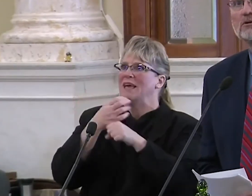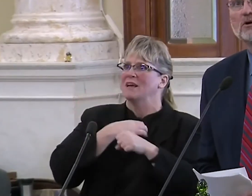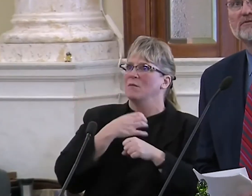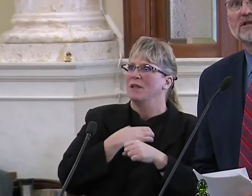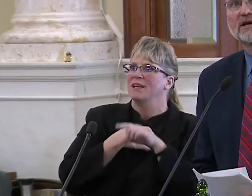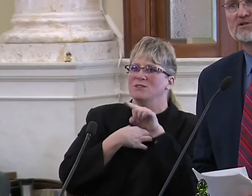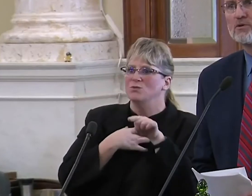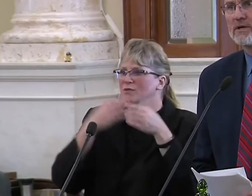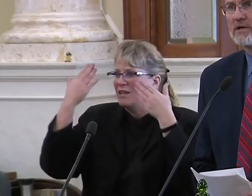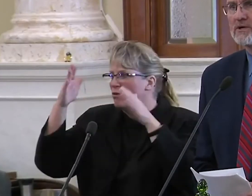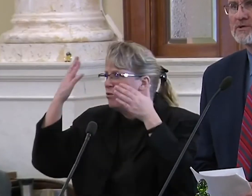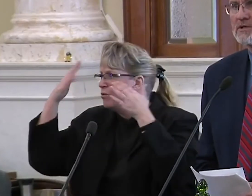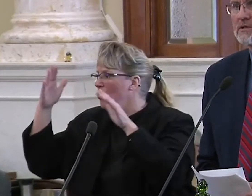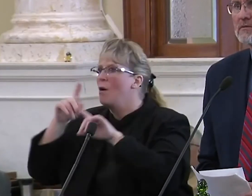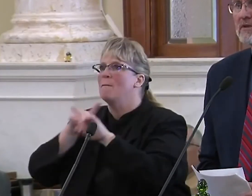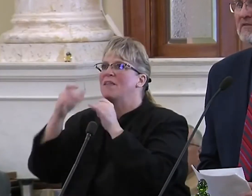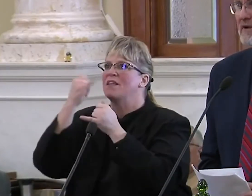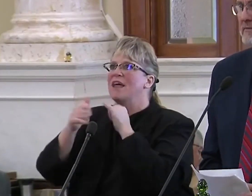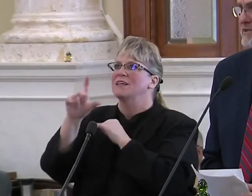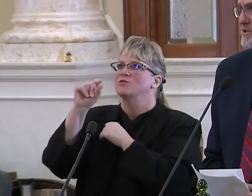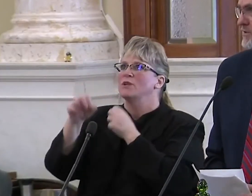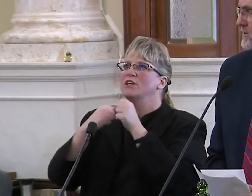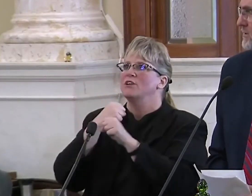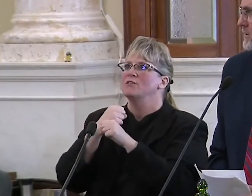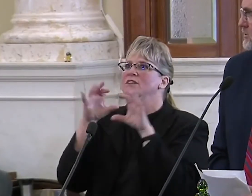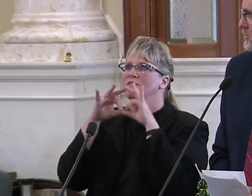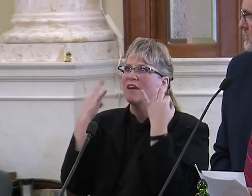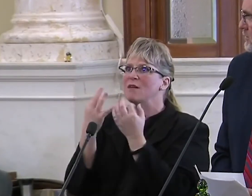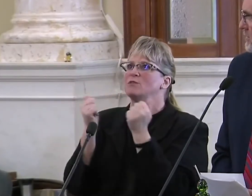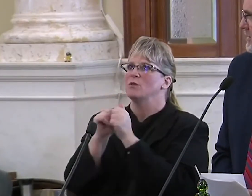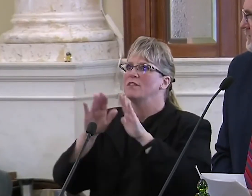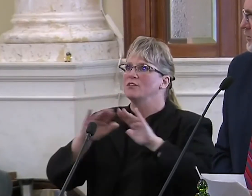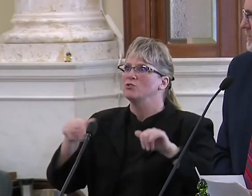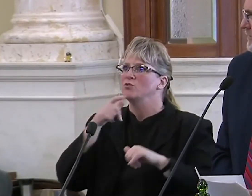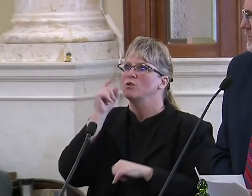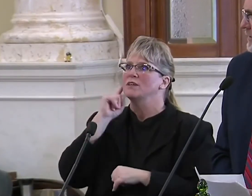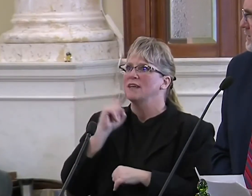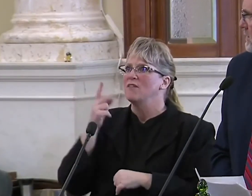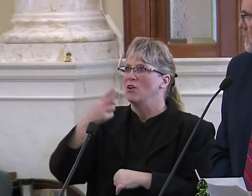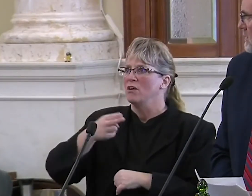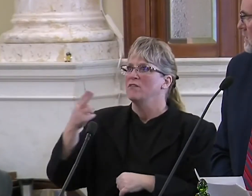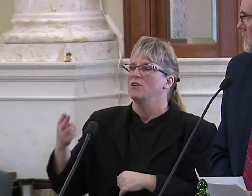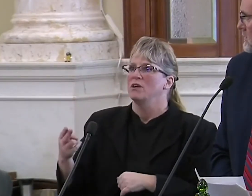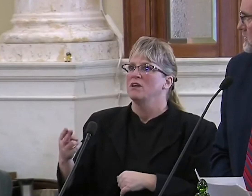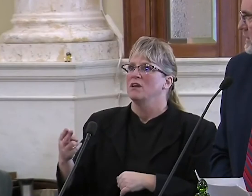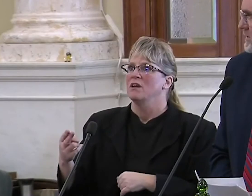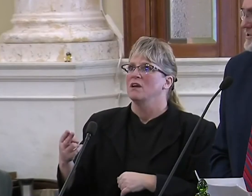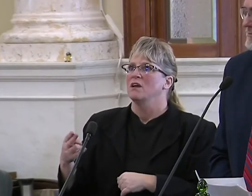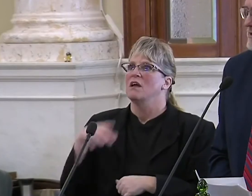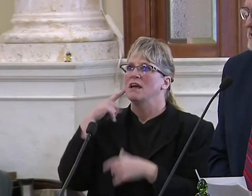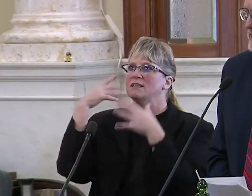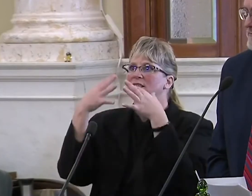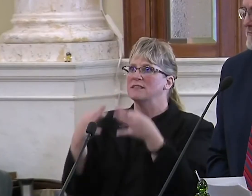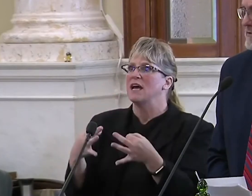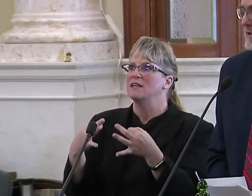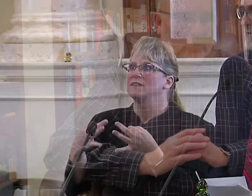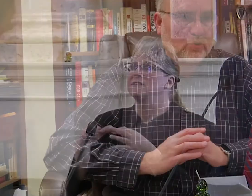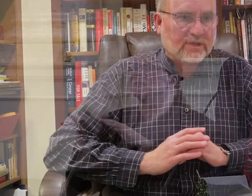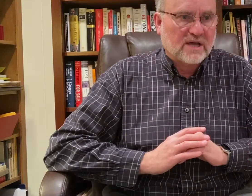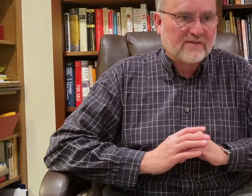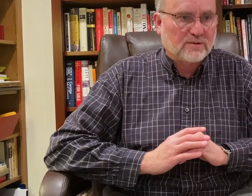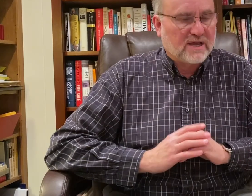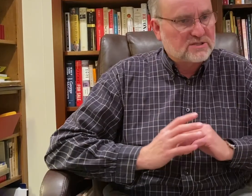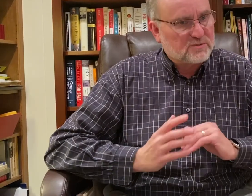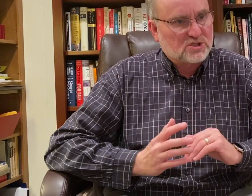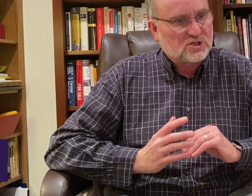response depends on two factors, how long the economic drop lasts and how long the federal government supports states. And